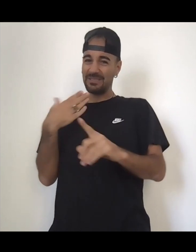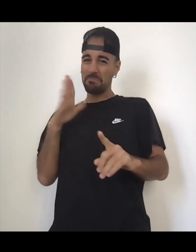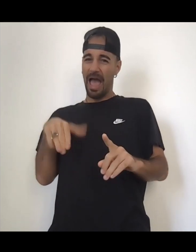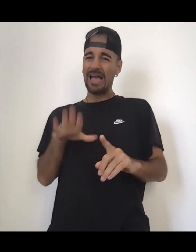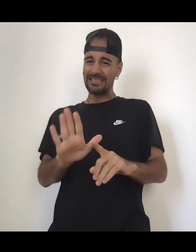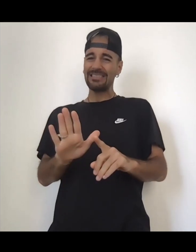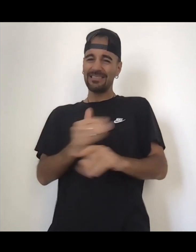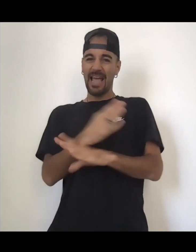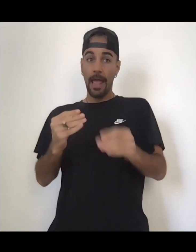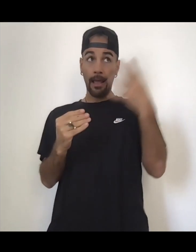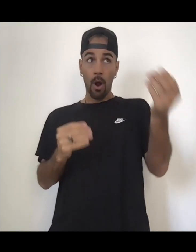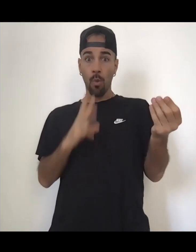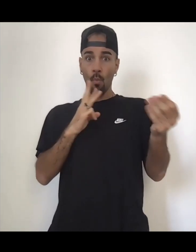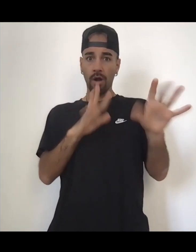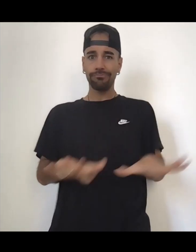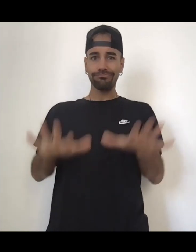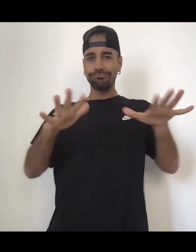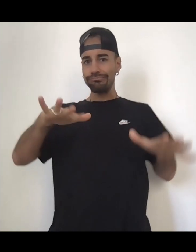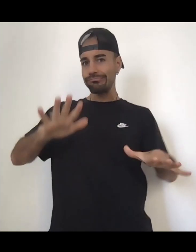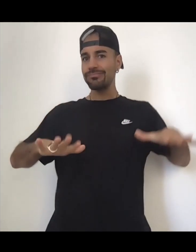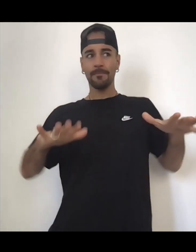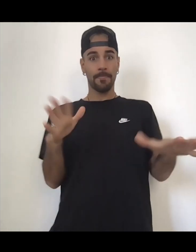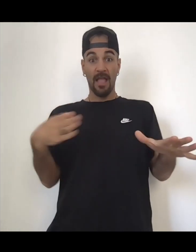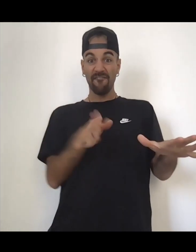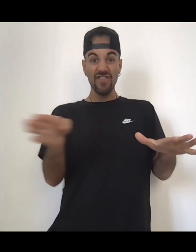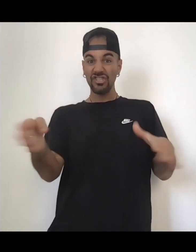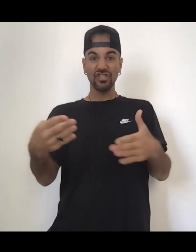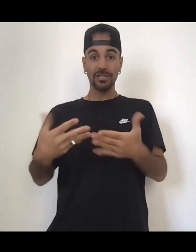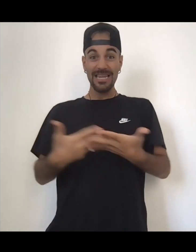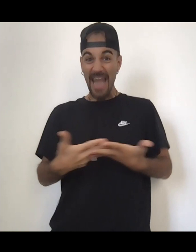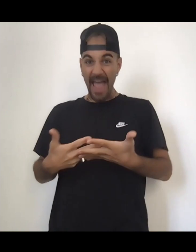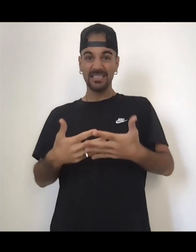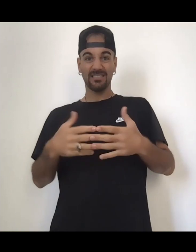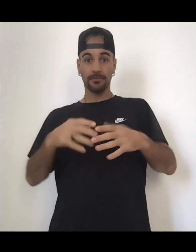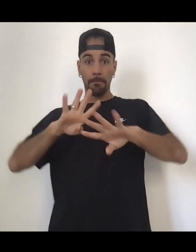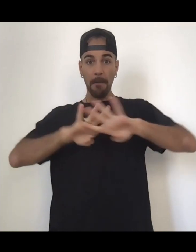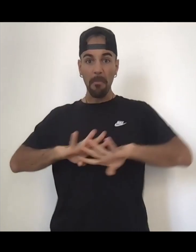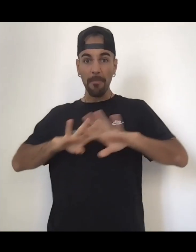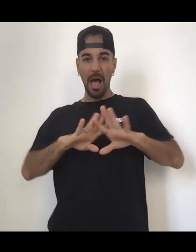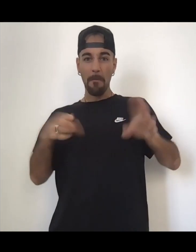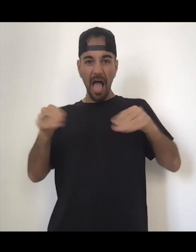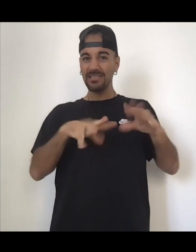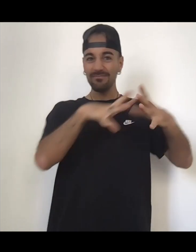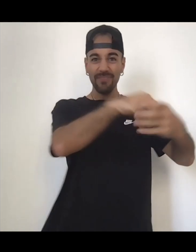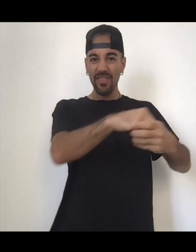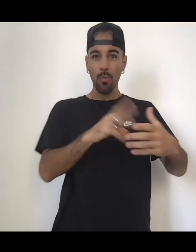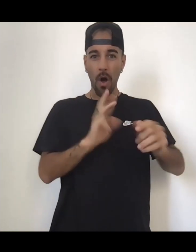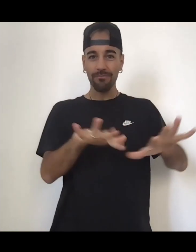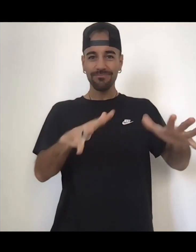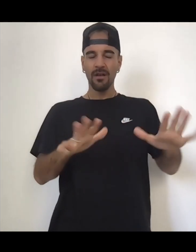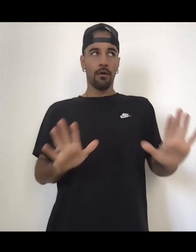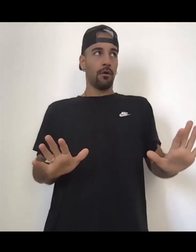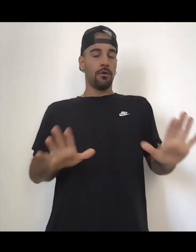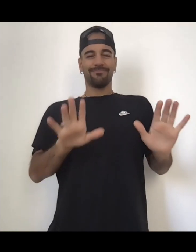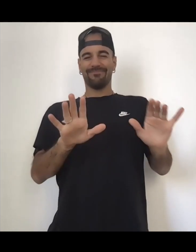um, debris in the world. So, anyways, we're gonna get off the plastic chat right now. However, you need to create this